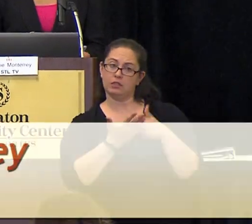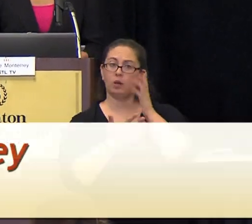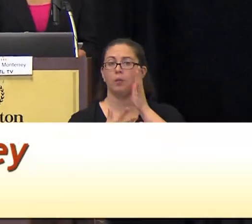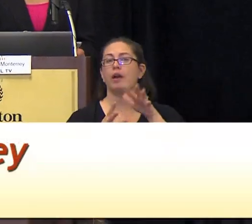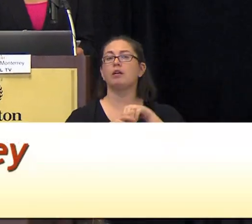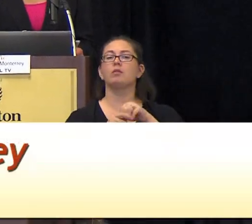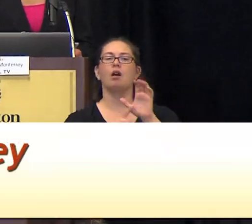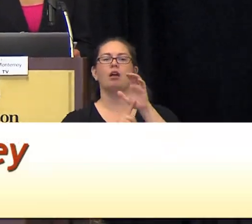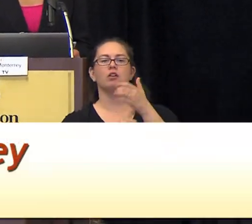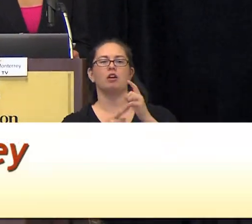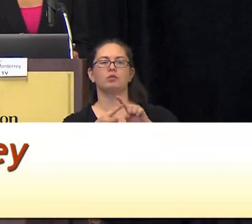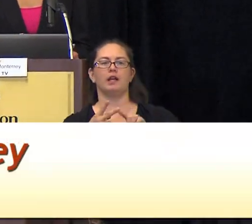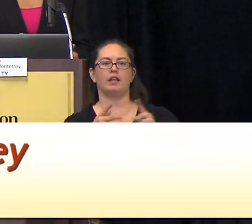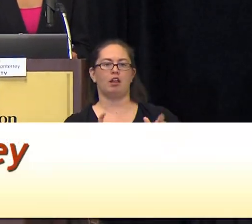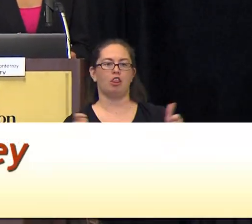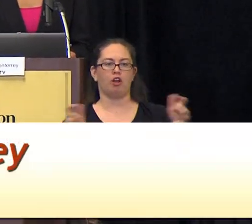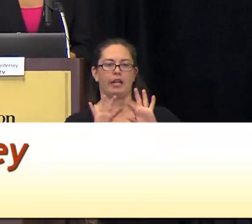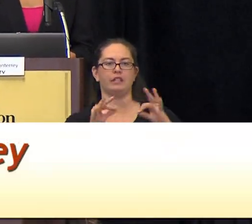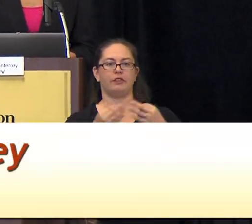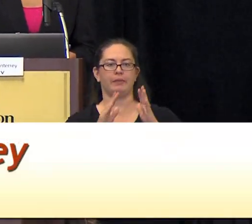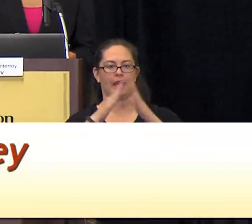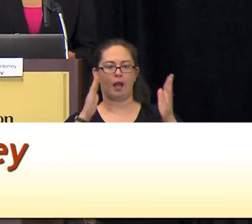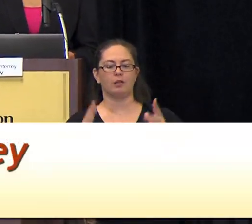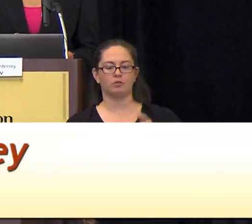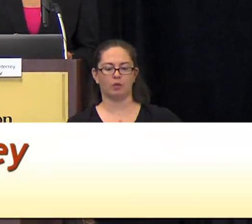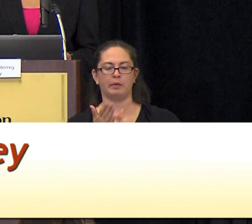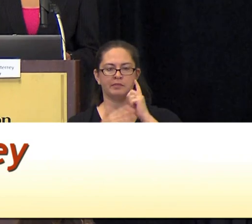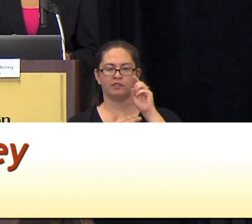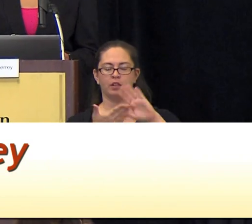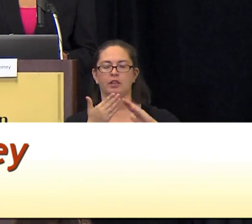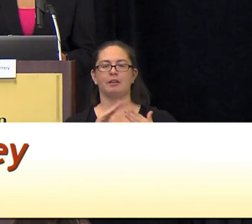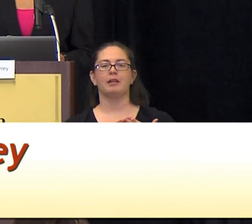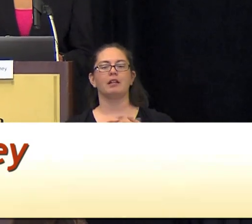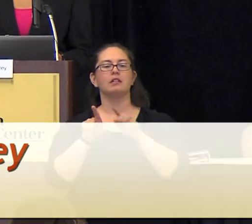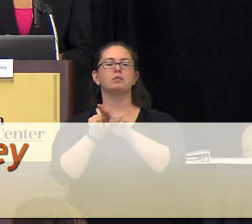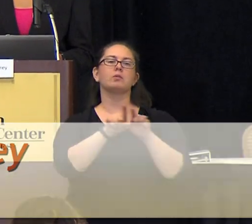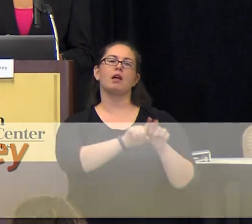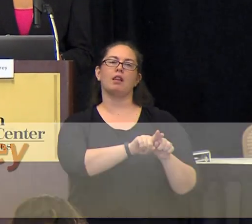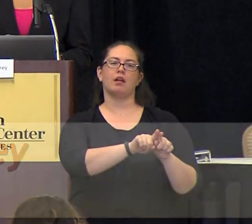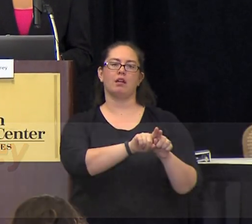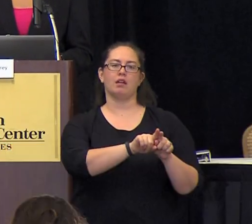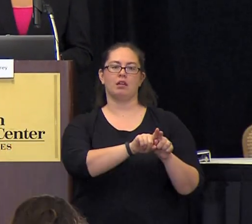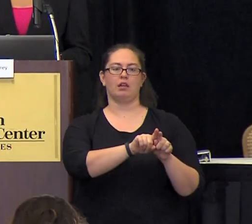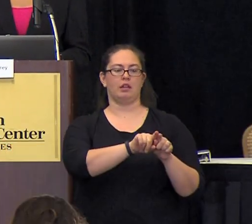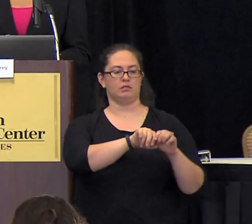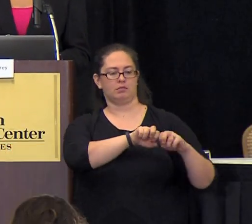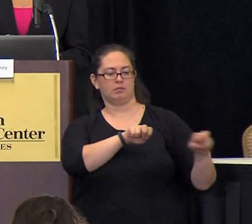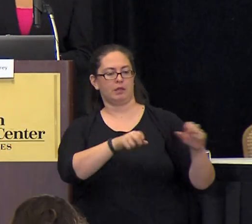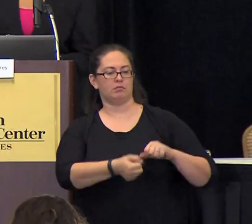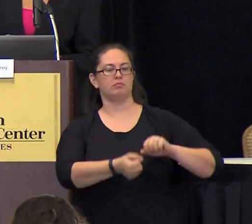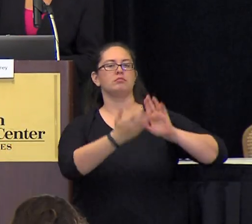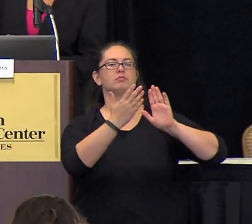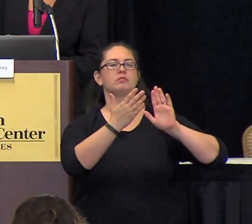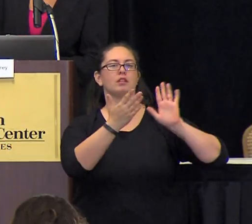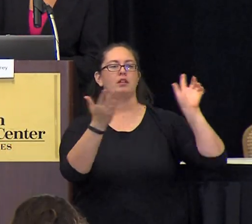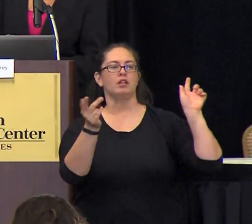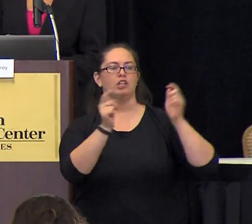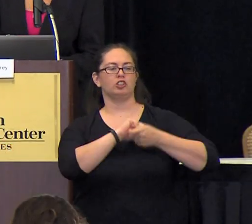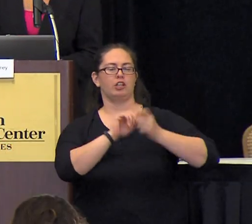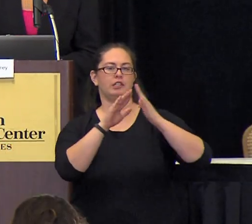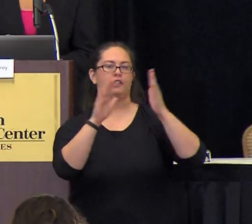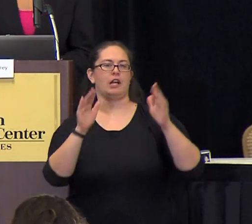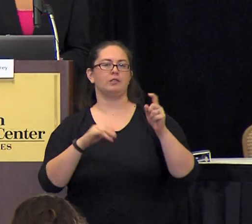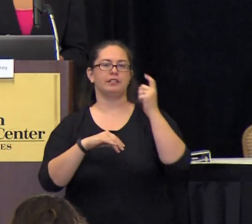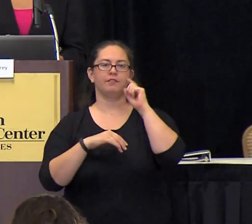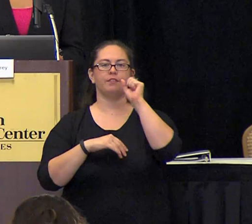cultural and large family housing requirements for these communities as well as the panel addressing the changing housing